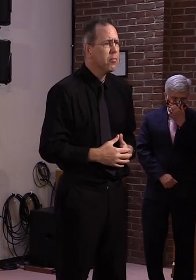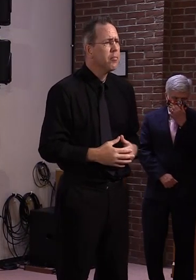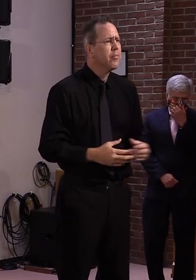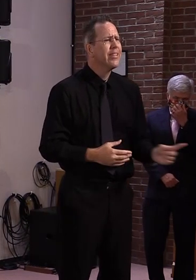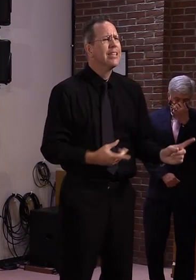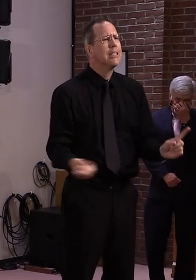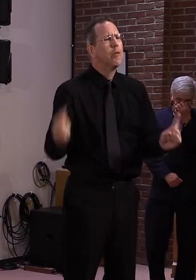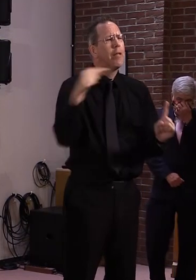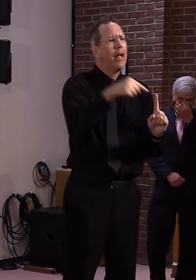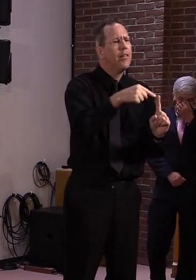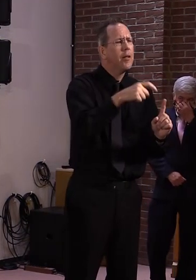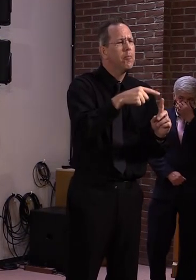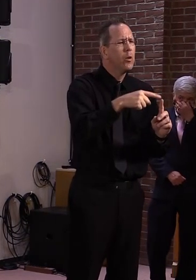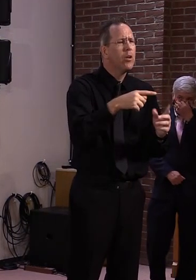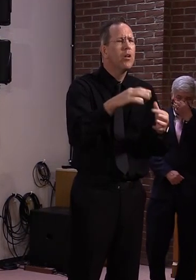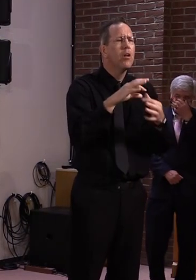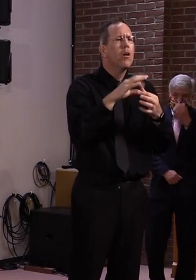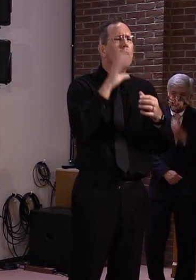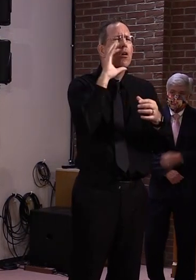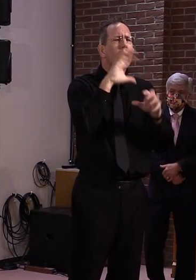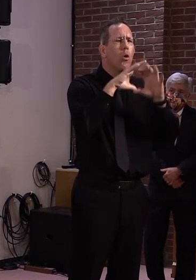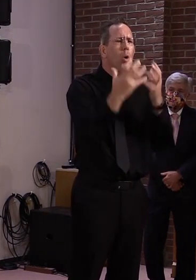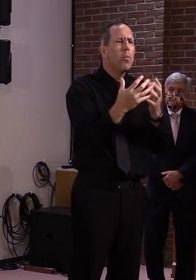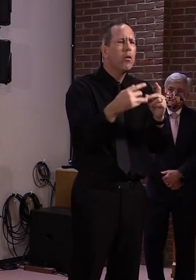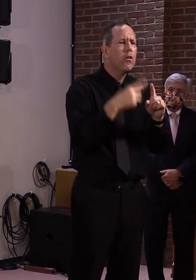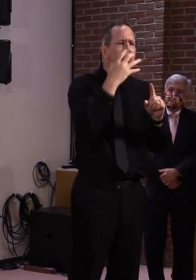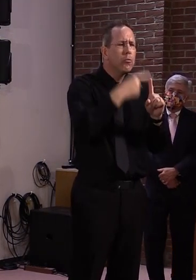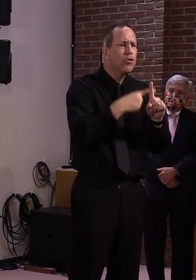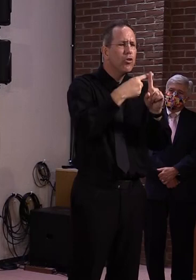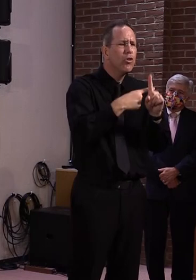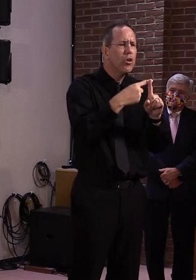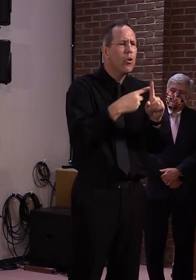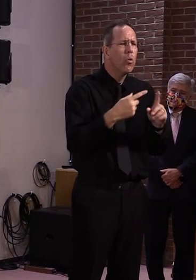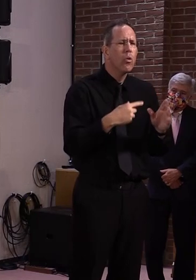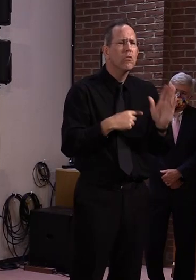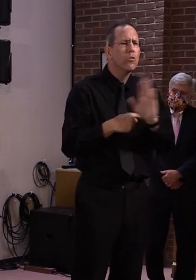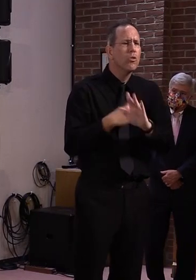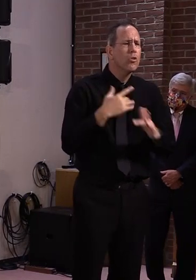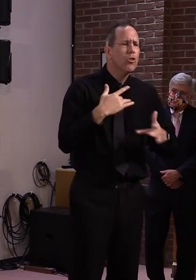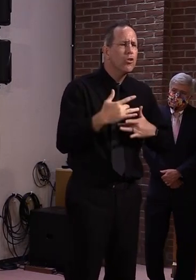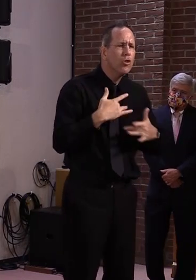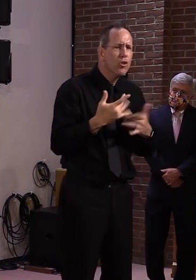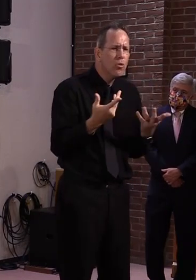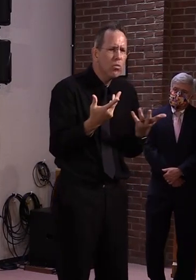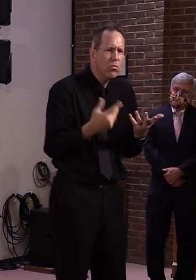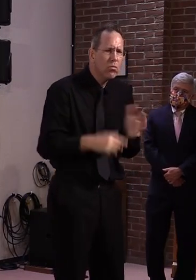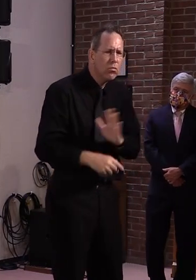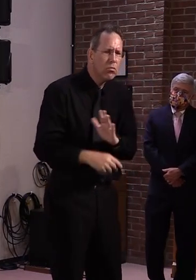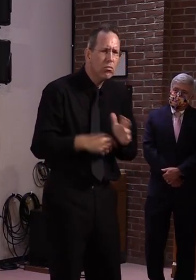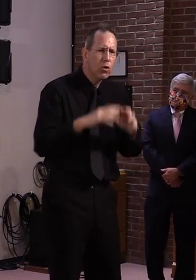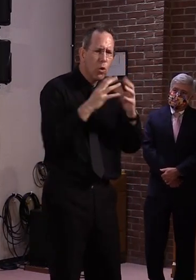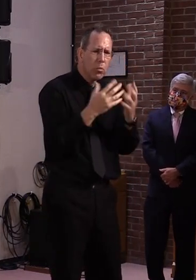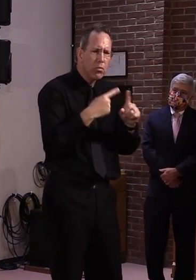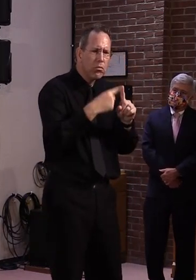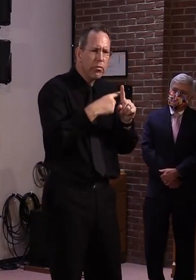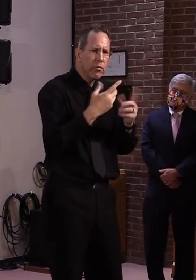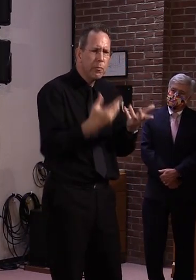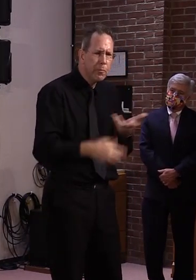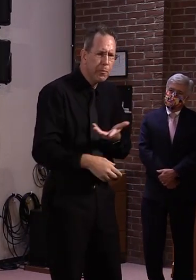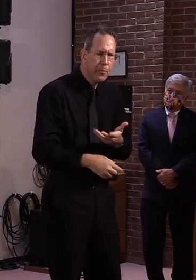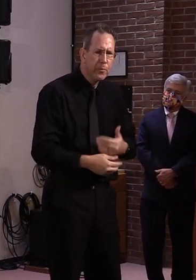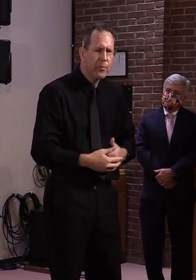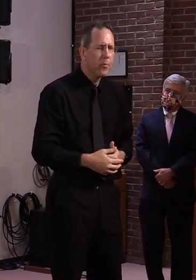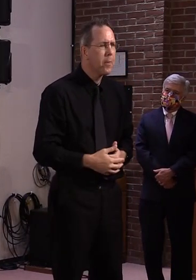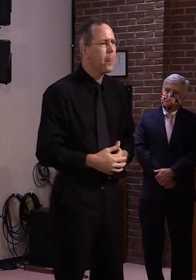that you have with the bill? Well, again, the lawsuit, you know, being able to sue the state if we